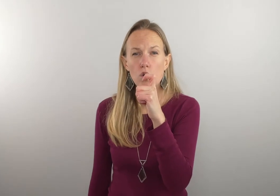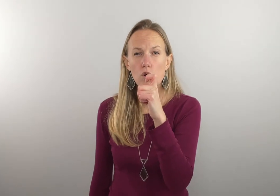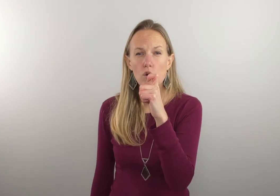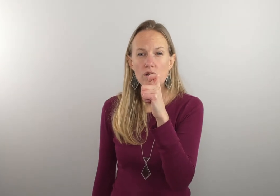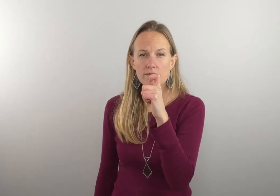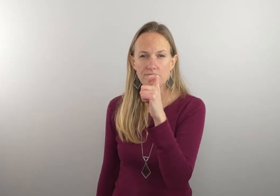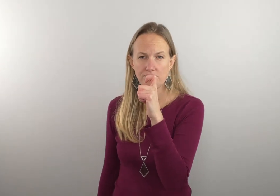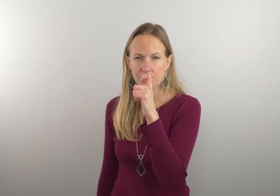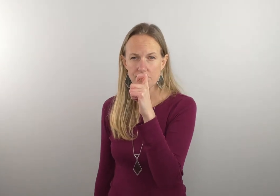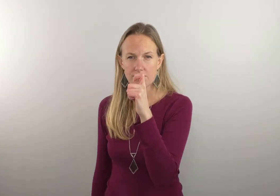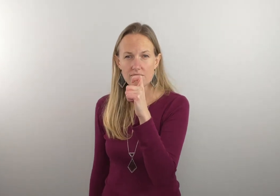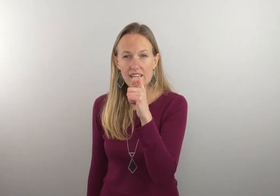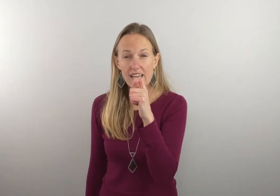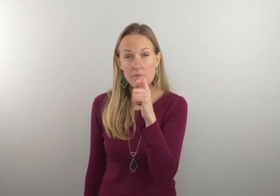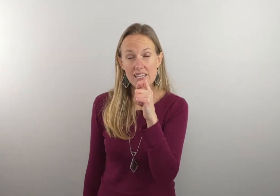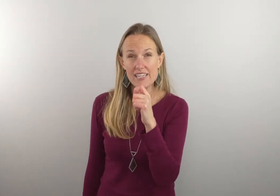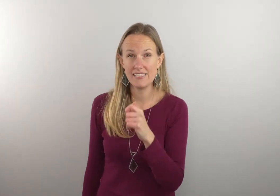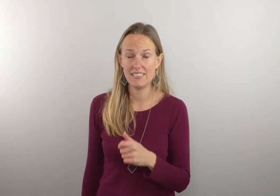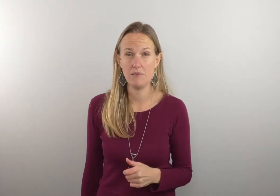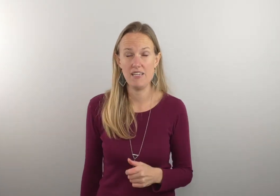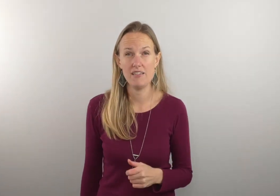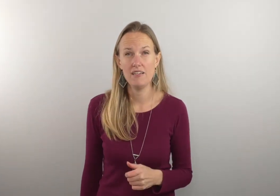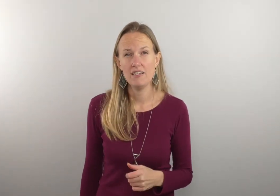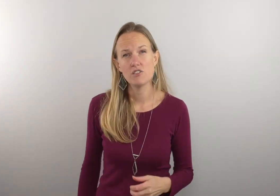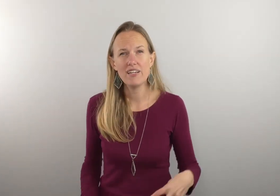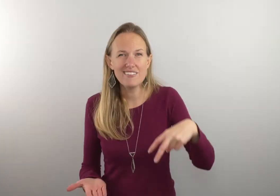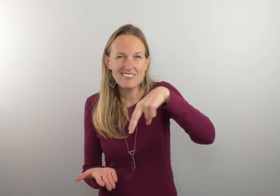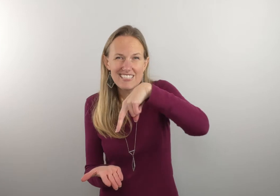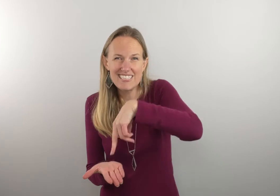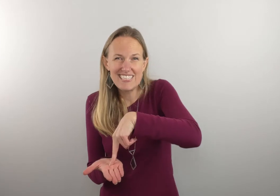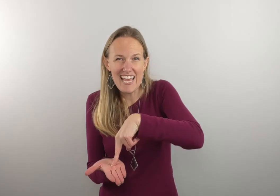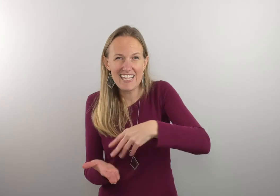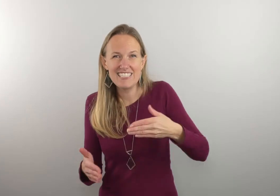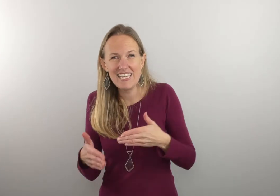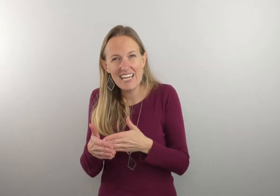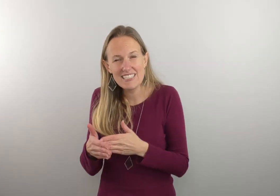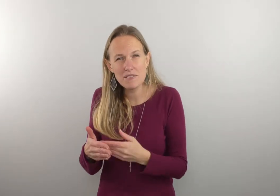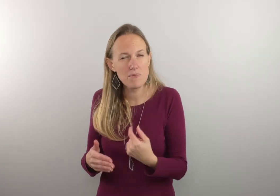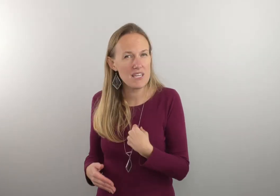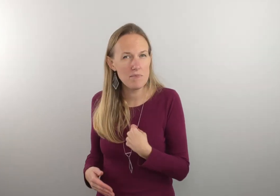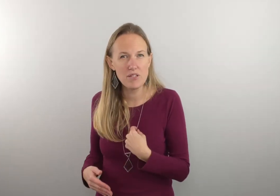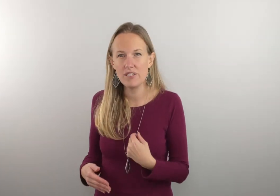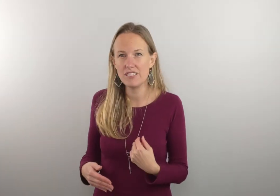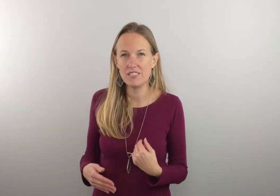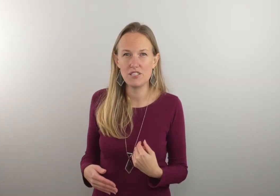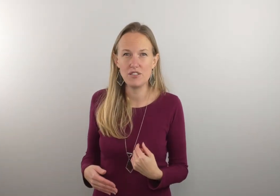can be against me so I do stand against me but you can just do